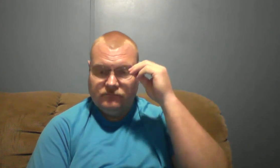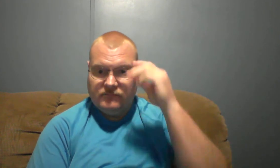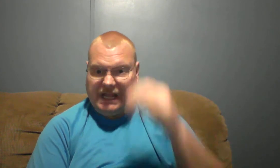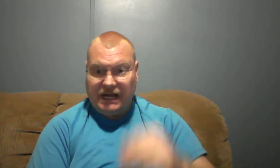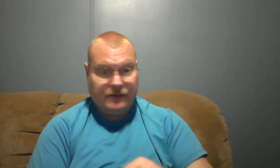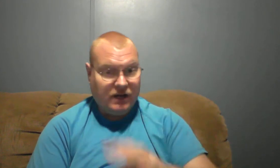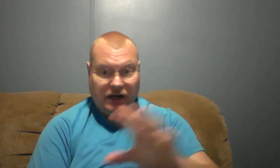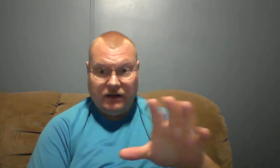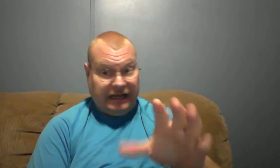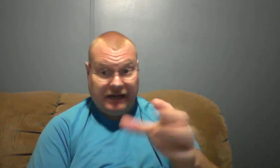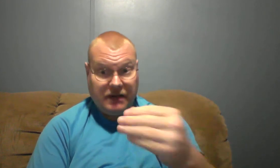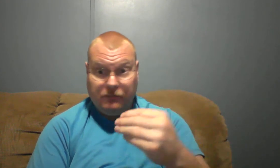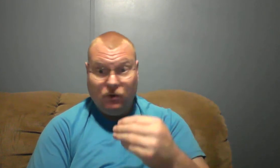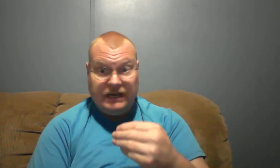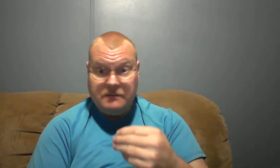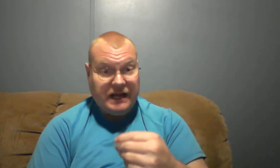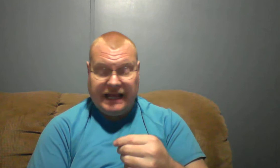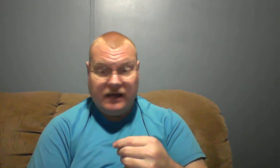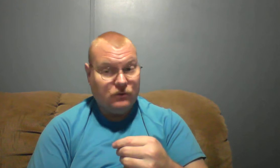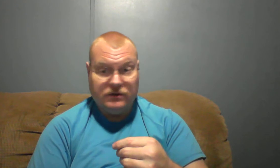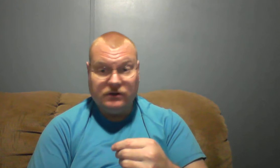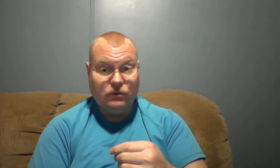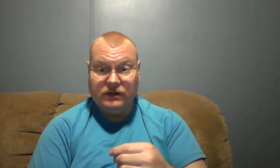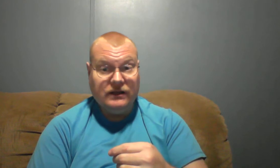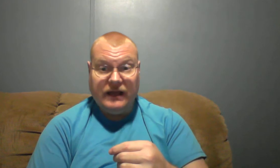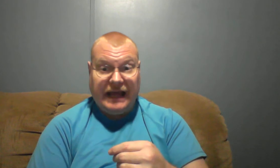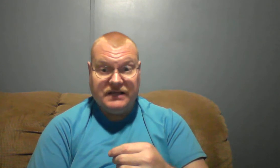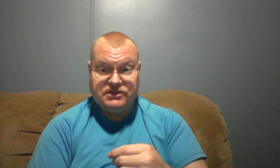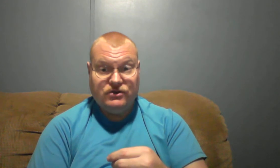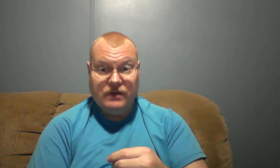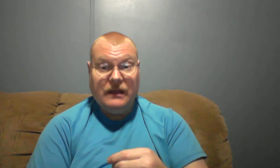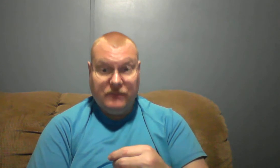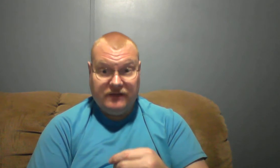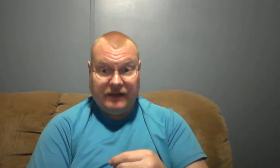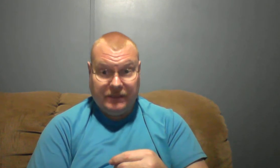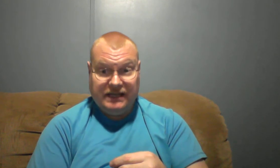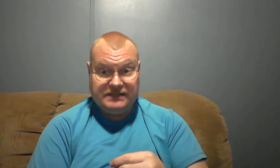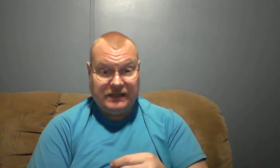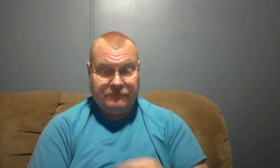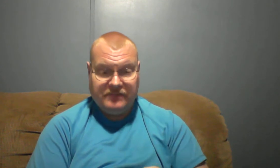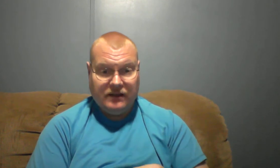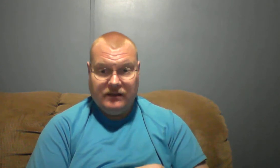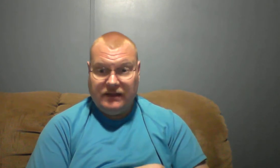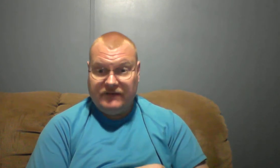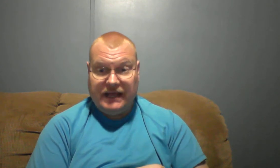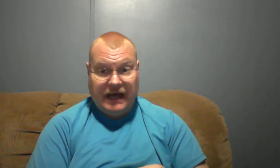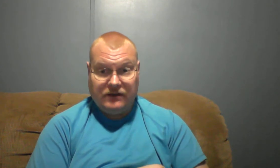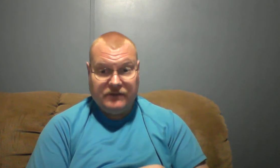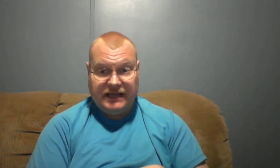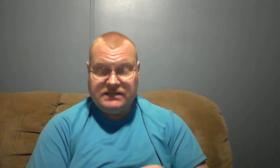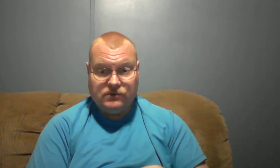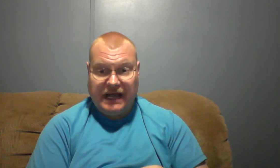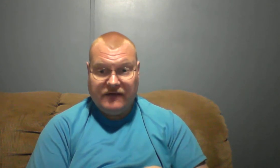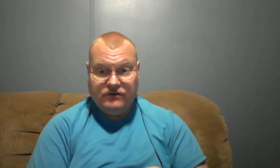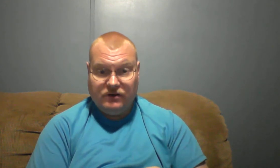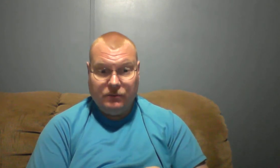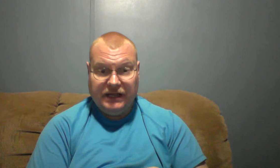and I'm not and I'm not pulling anybody out where the Lord has you but if let me tell you something I don't think he's going to have you in a place